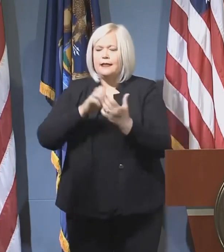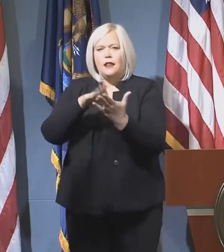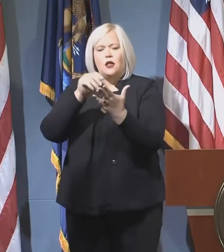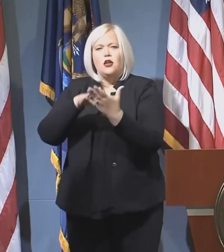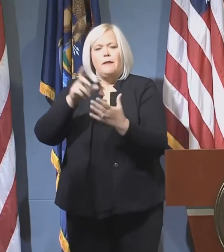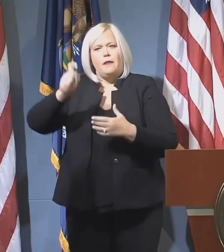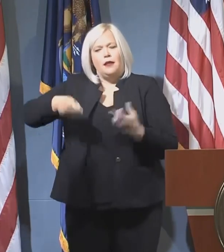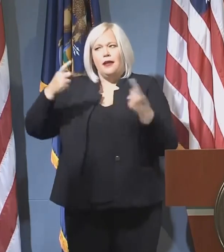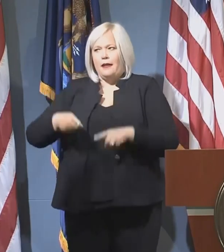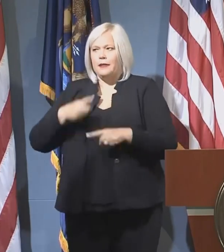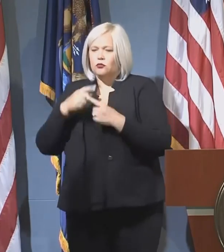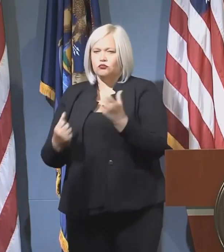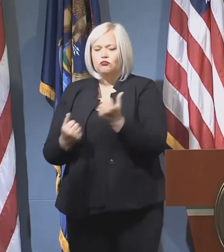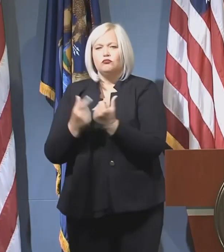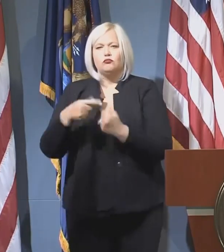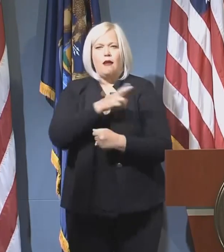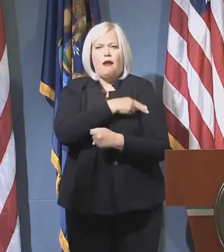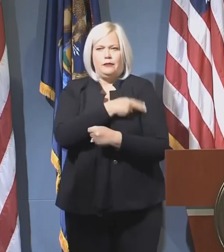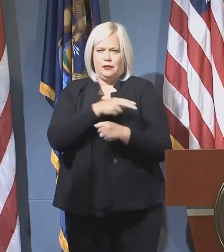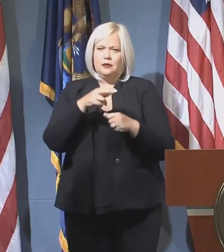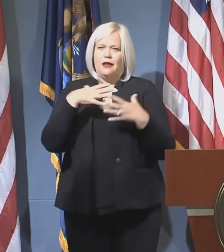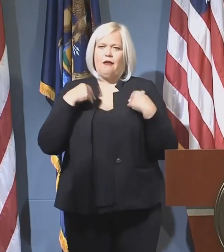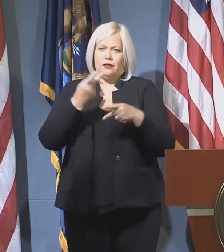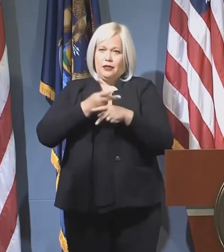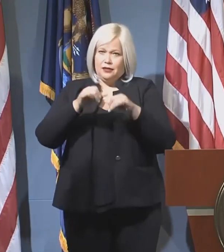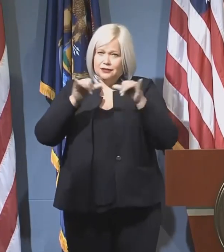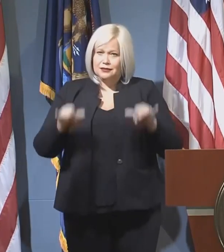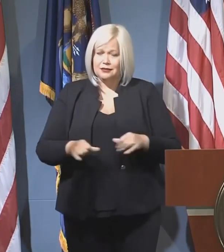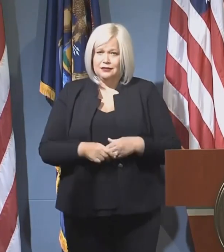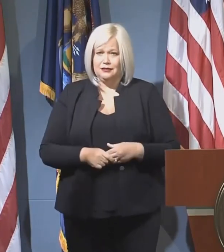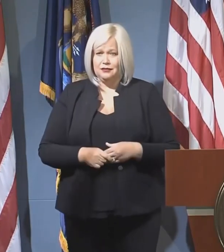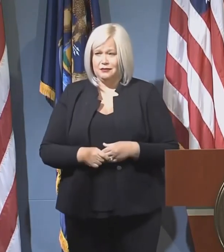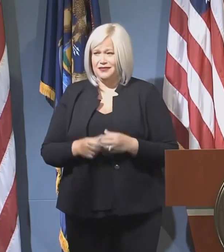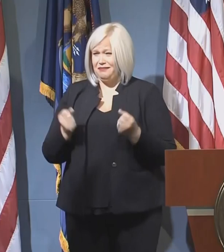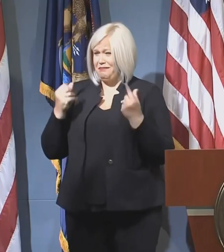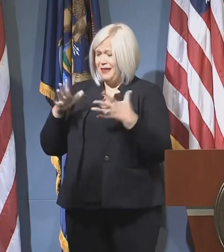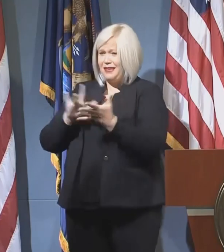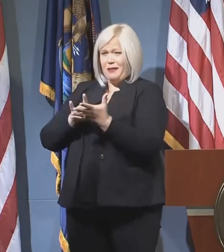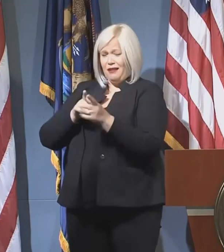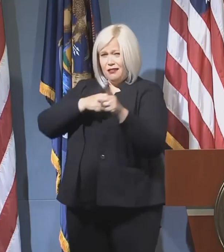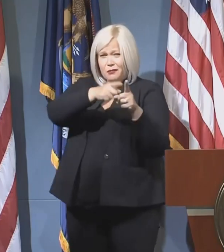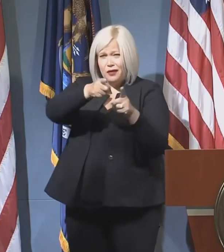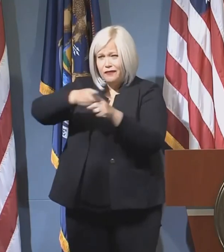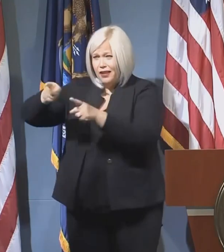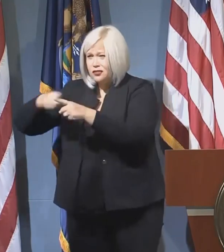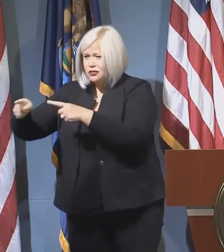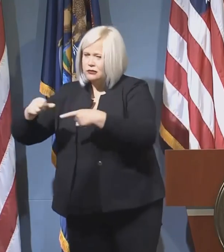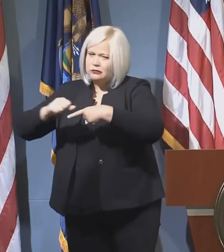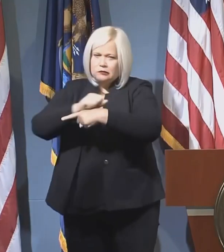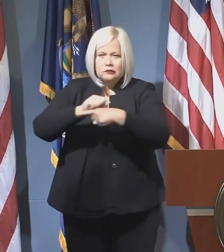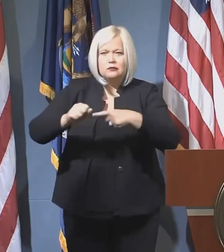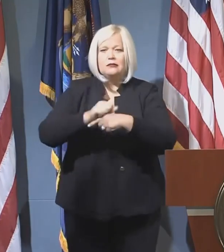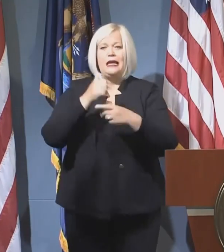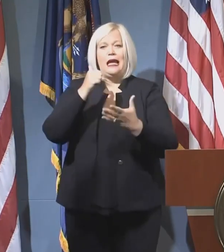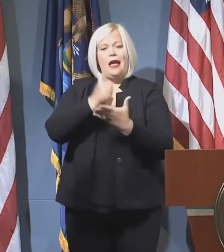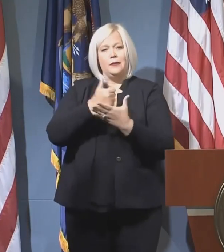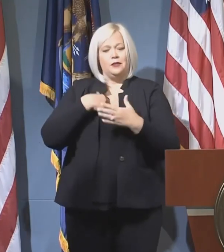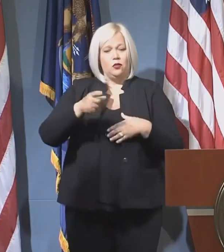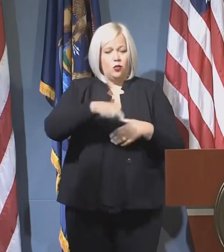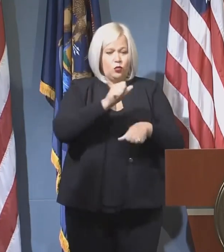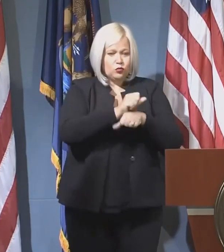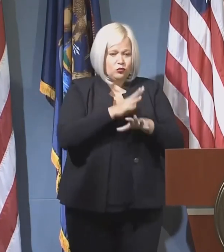set. With short staffing a challenge for our workers across many medical professions, this program helps create a pipeline